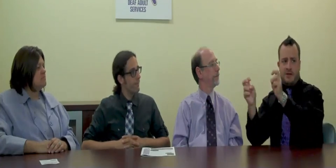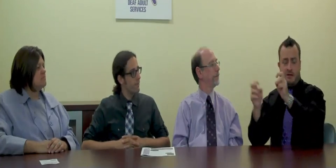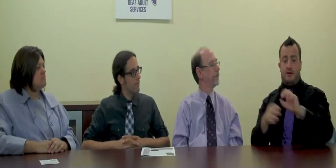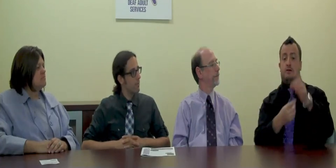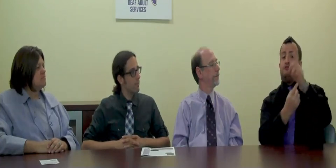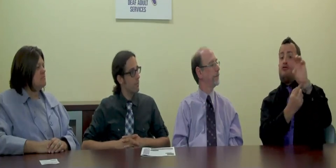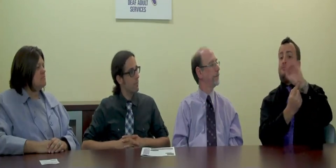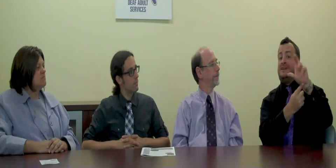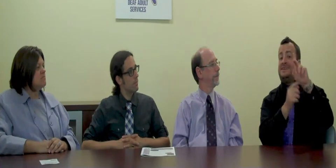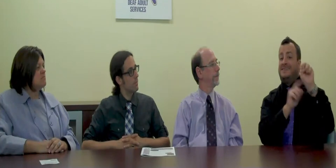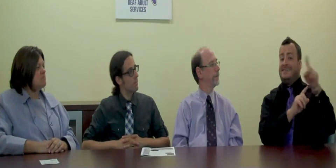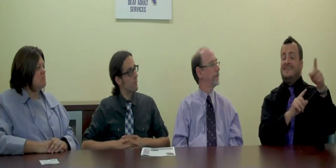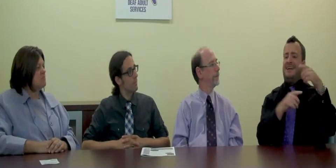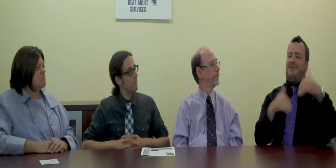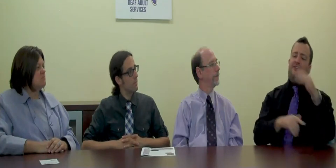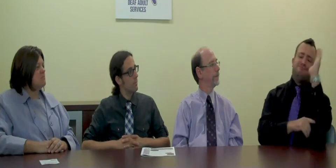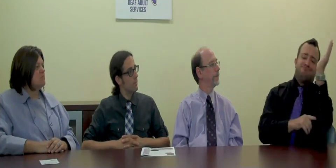outlined many important health topics.